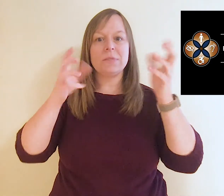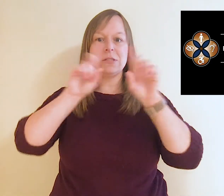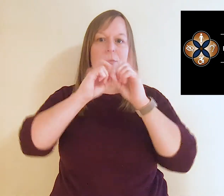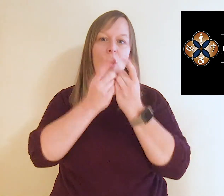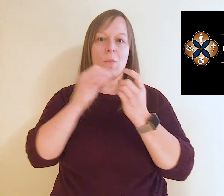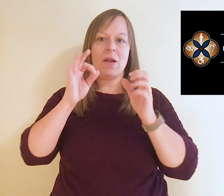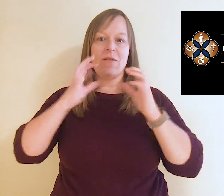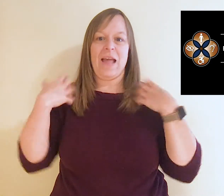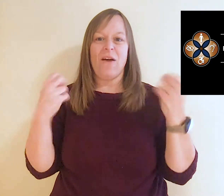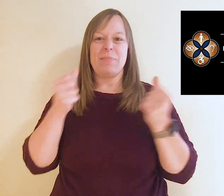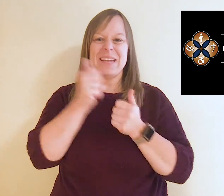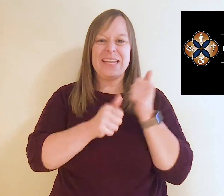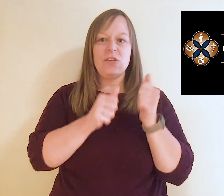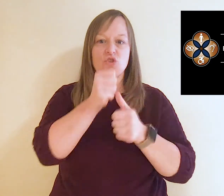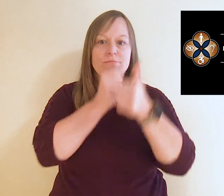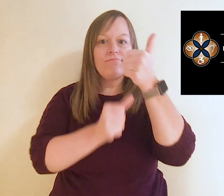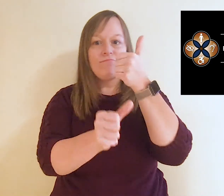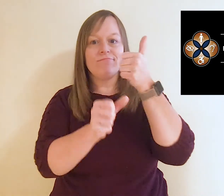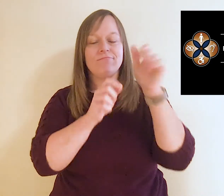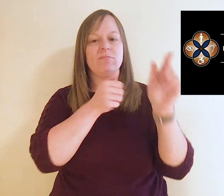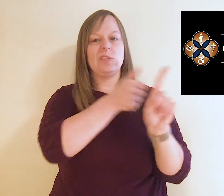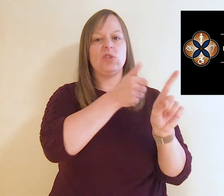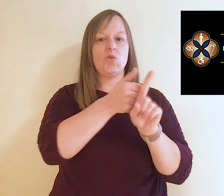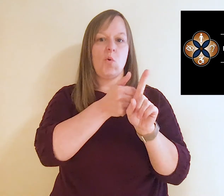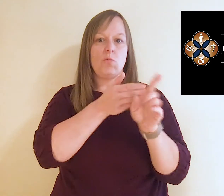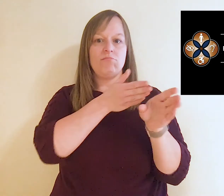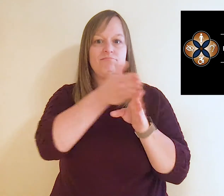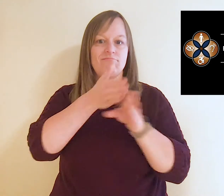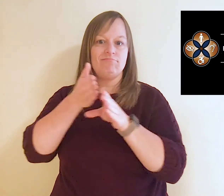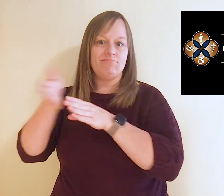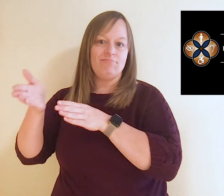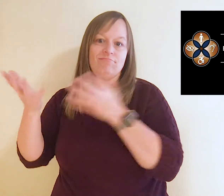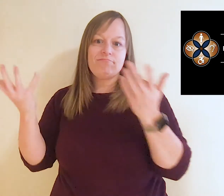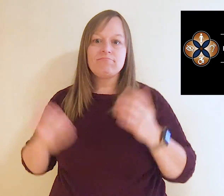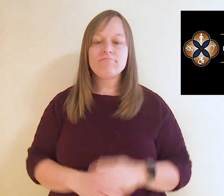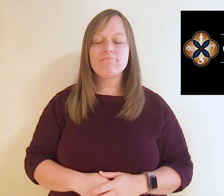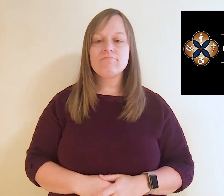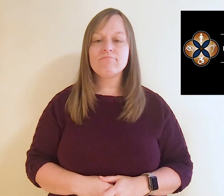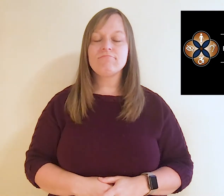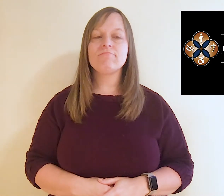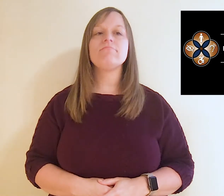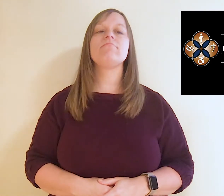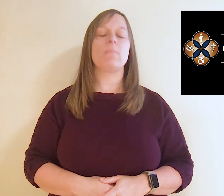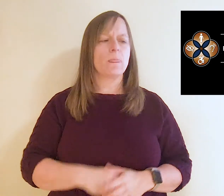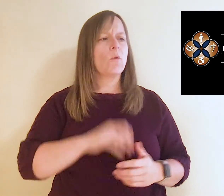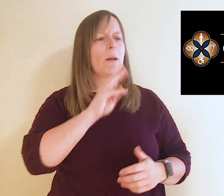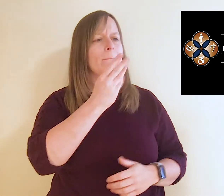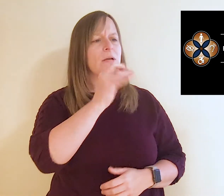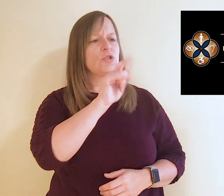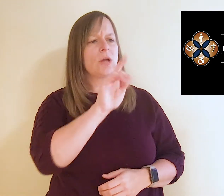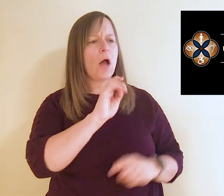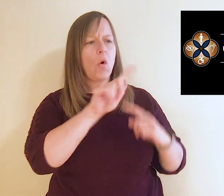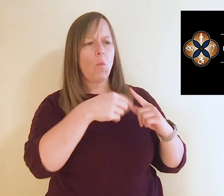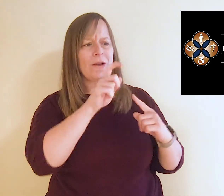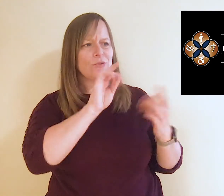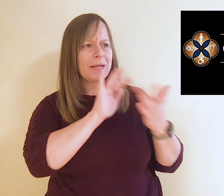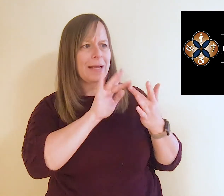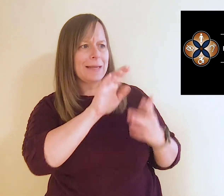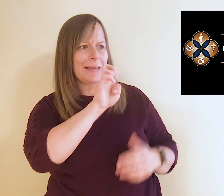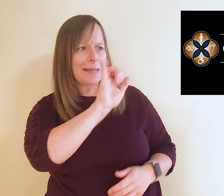of the Department of Health, but each health department has its own management of services. And Michelle, when should someone contact